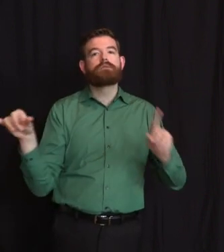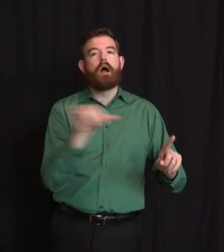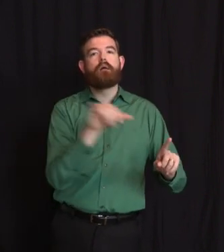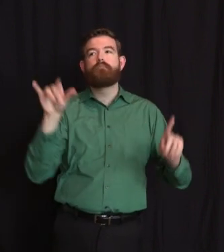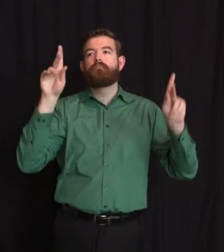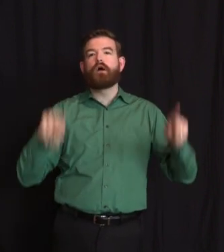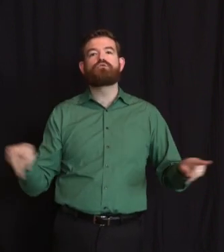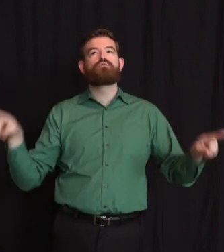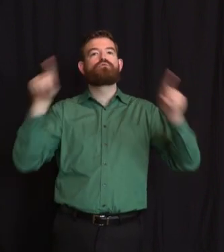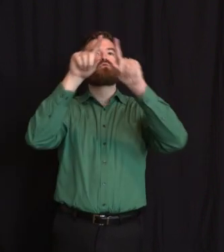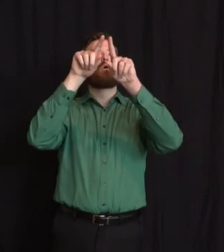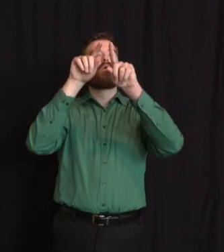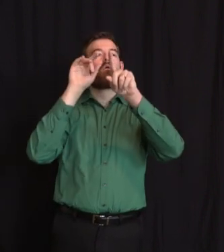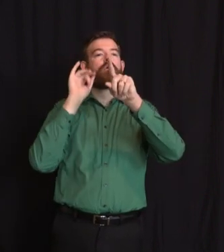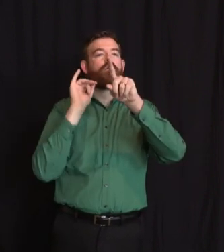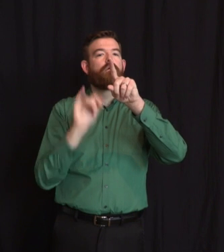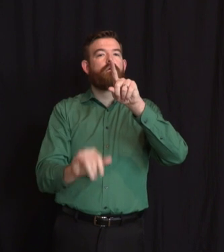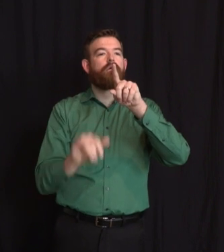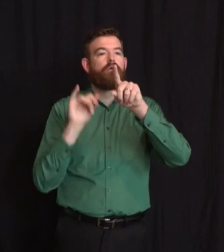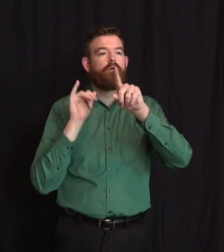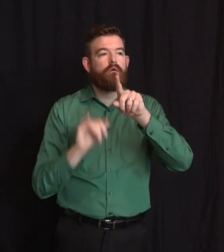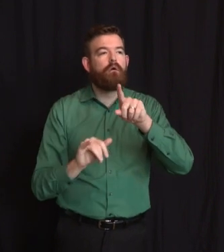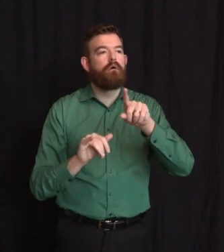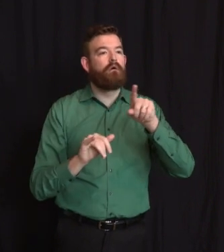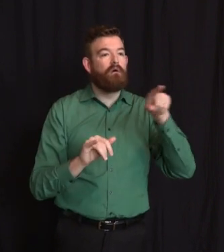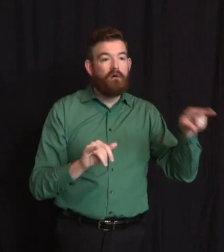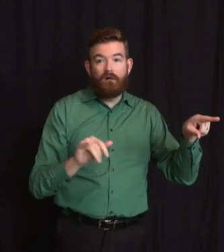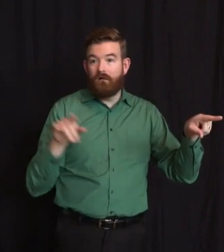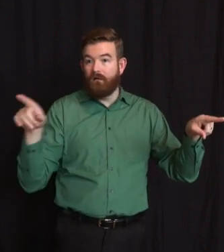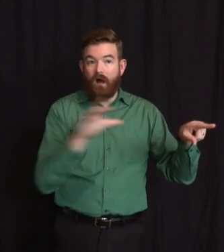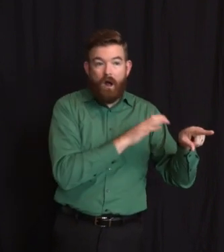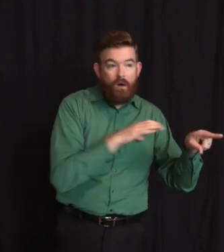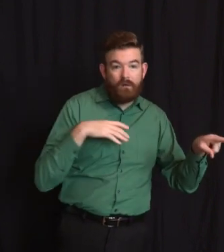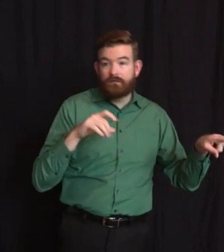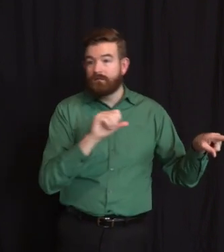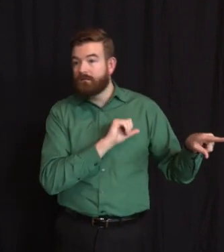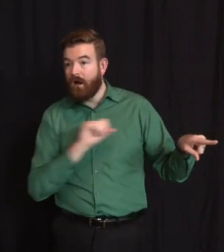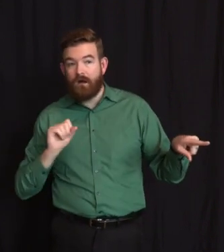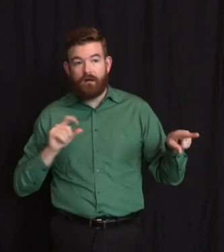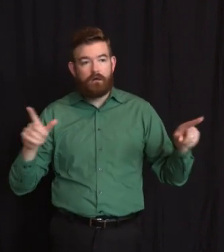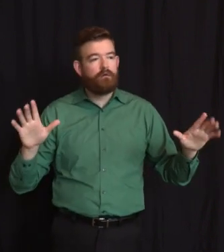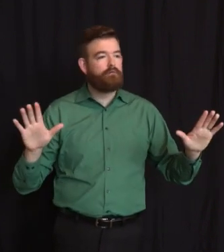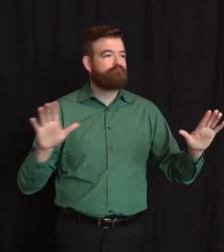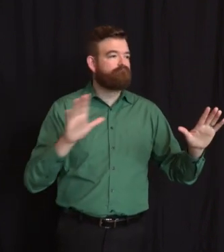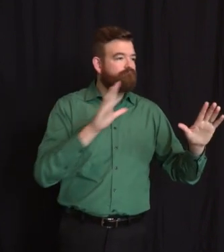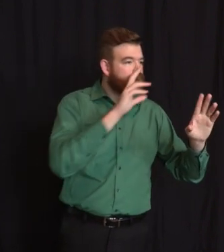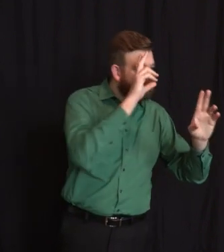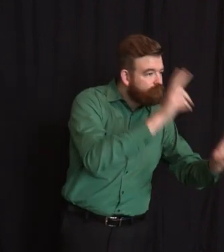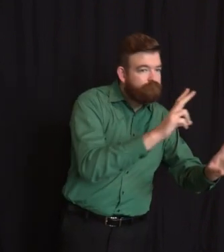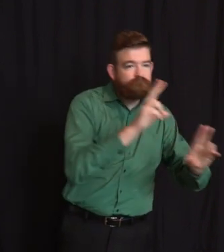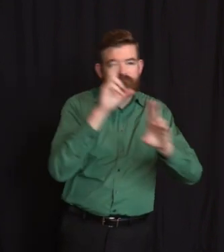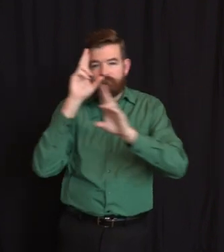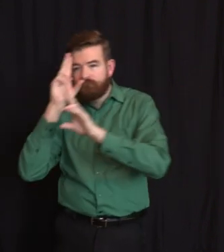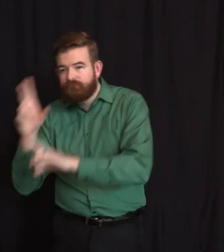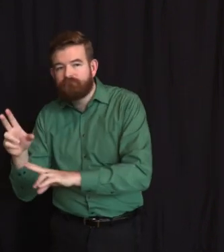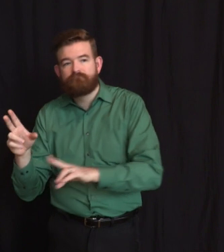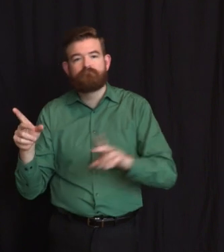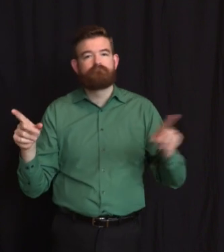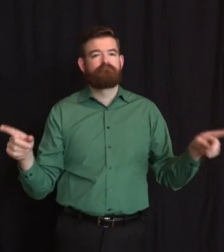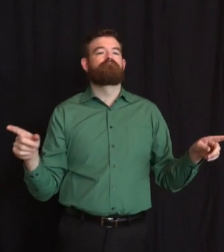a shout out from us to say that they, his memory, and she and Benji and the whole family are